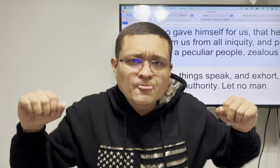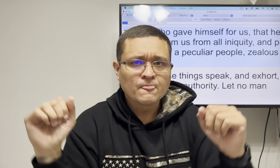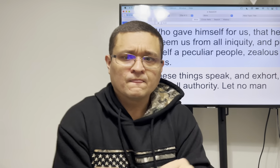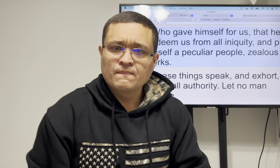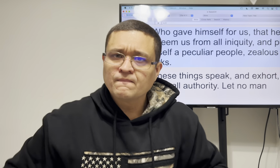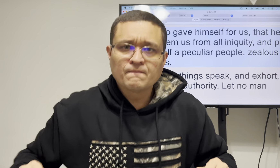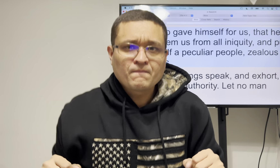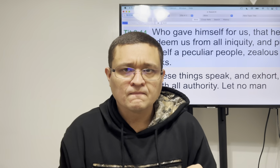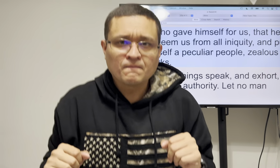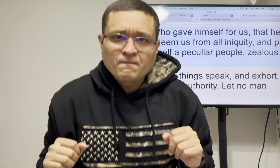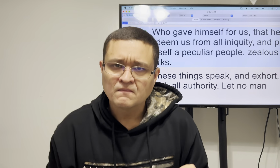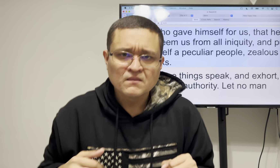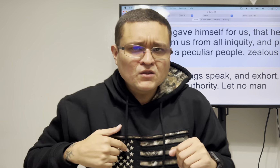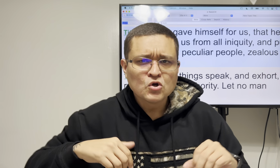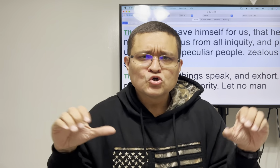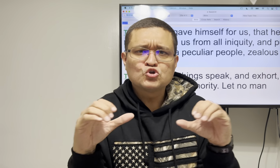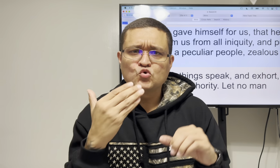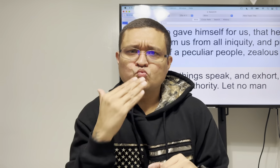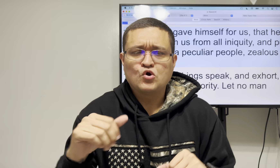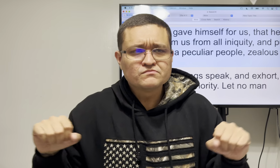you don't have that zeal to do things